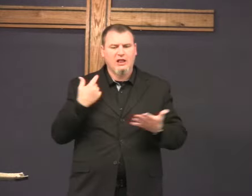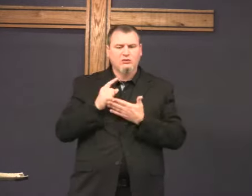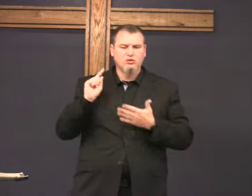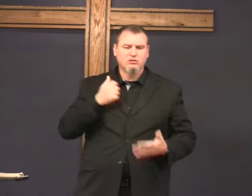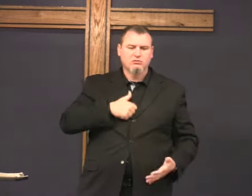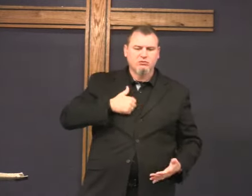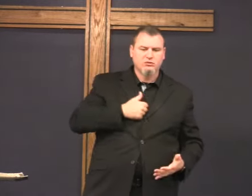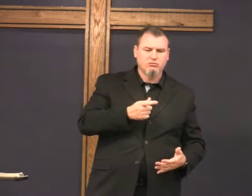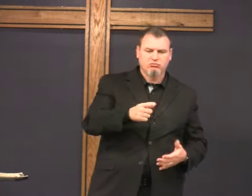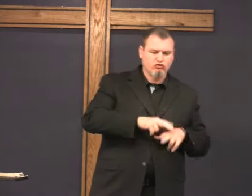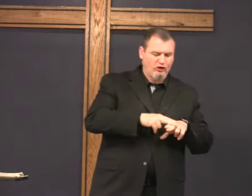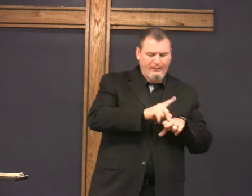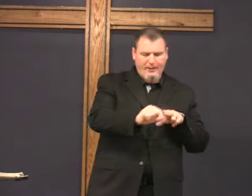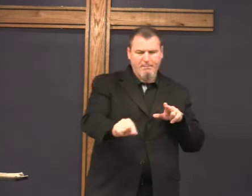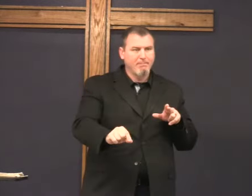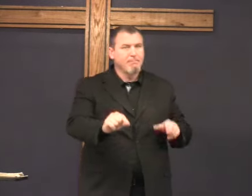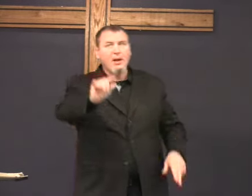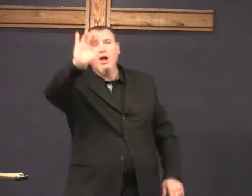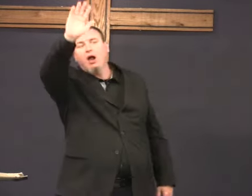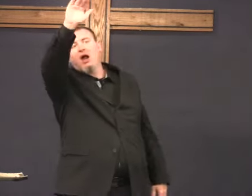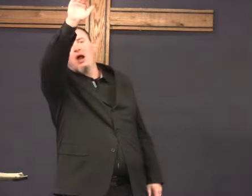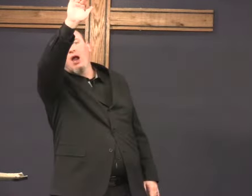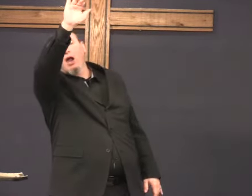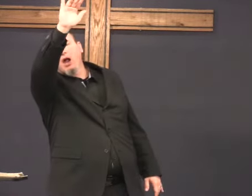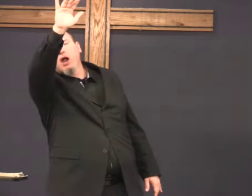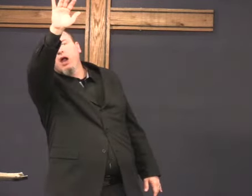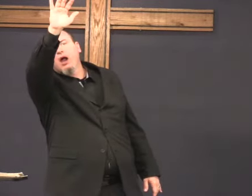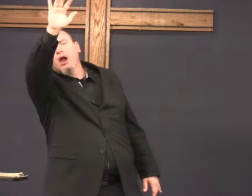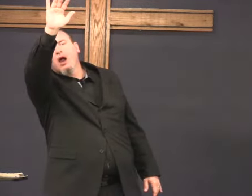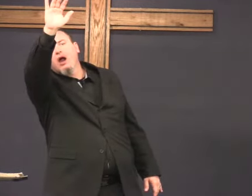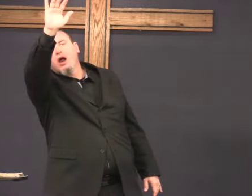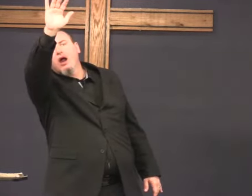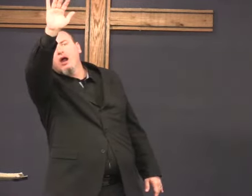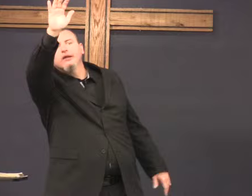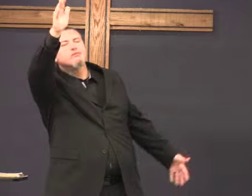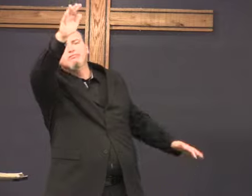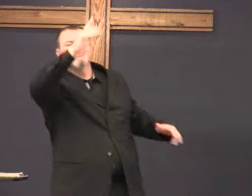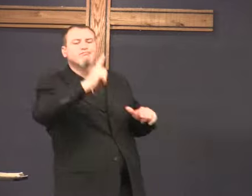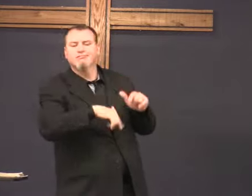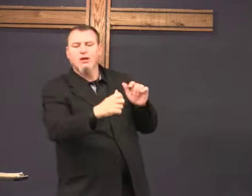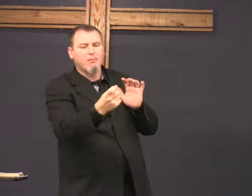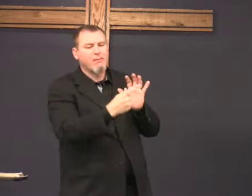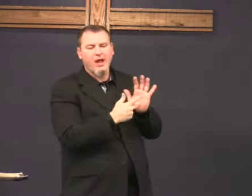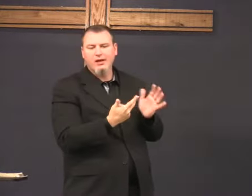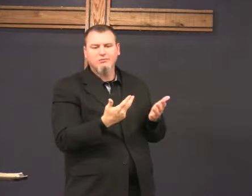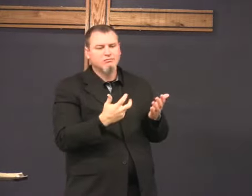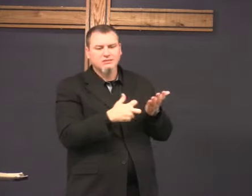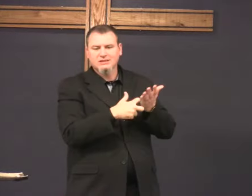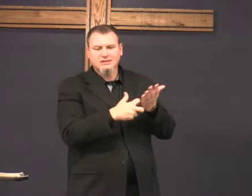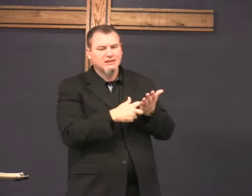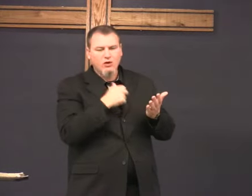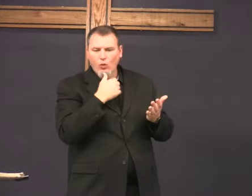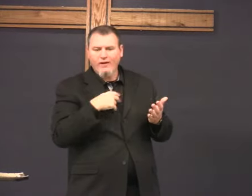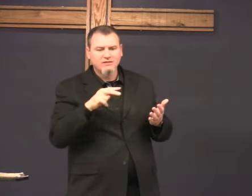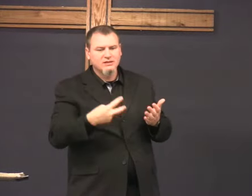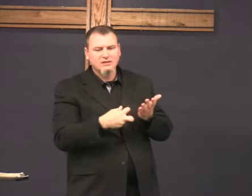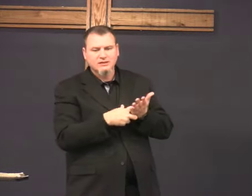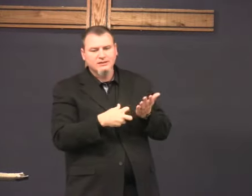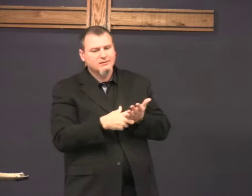We did verse 2 last week. Too bad. Too late. You can't, you you missed it.